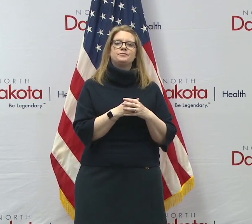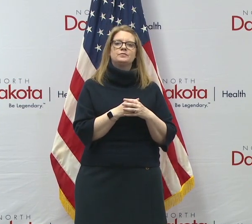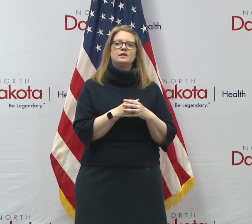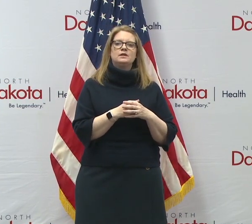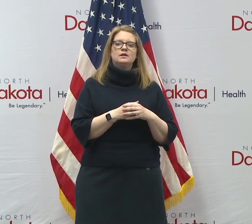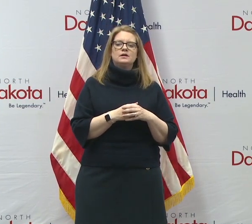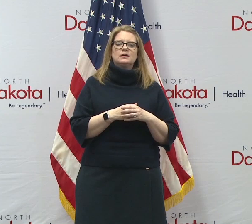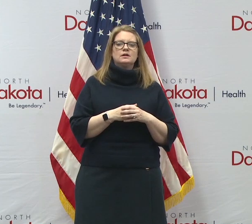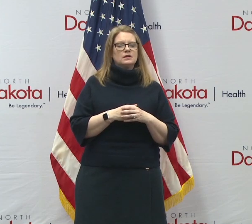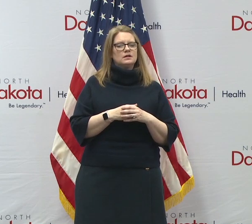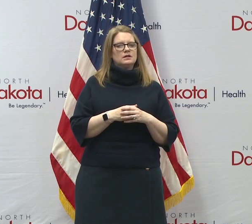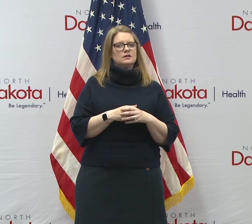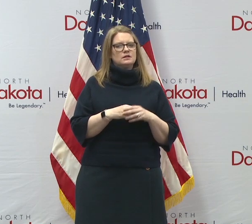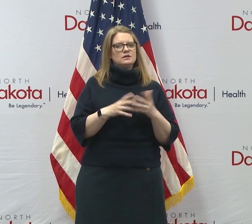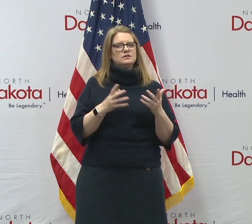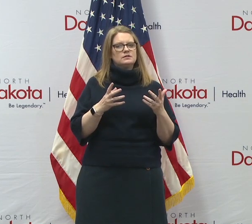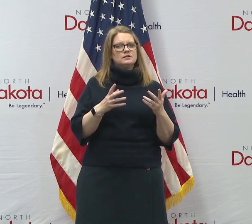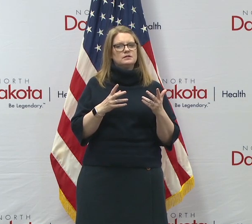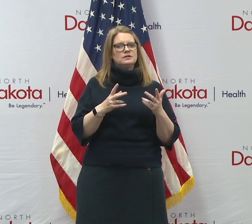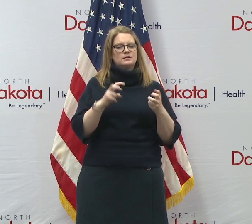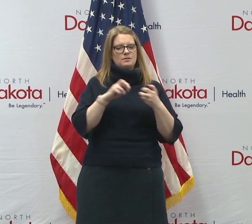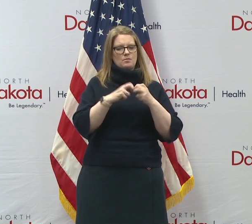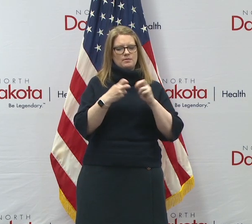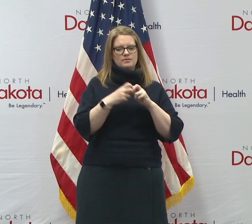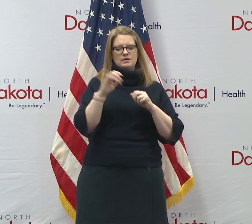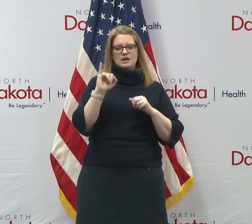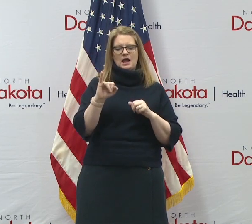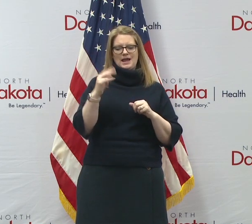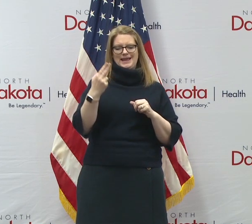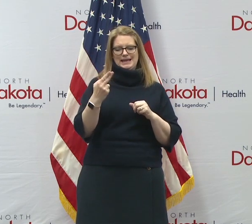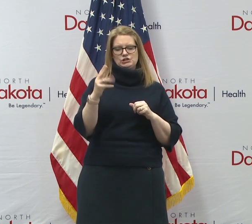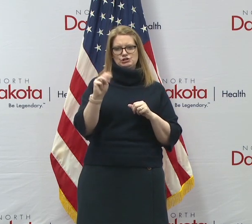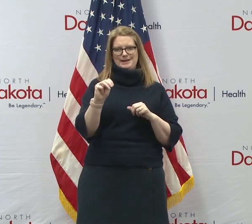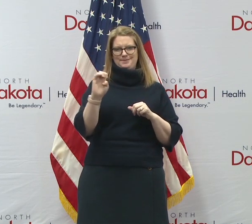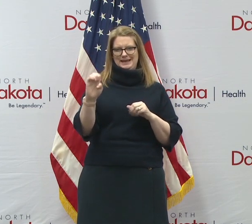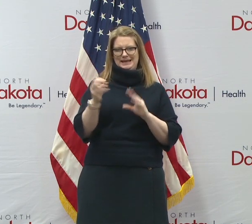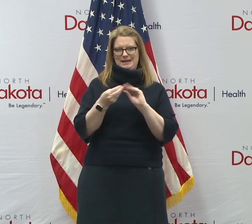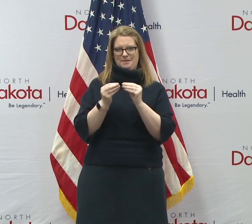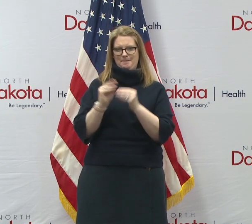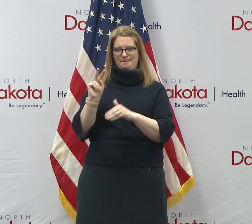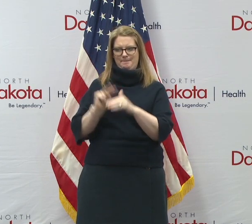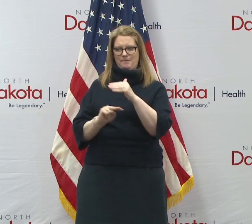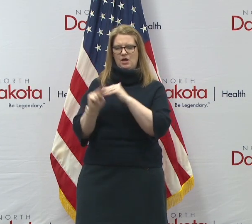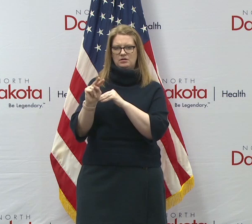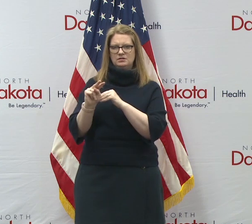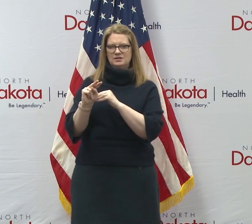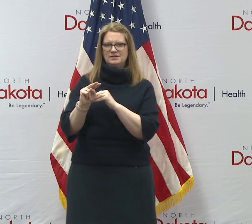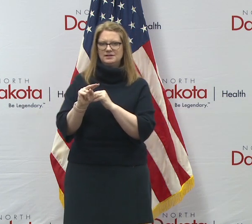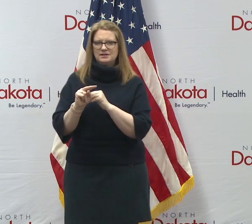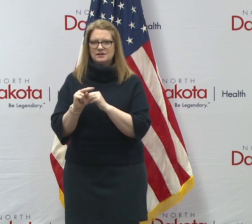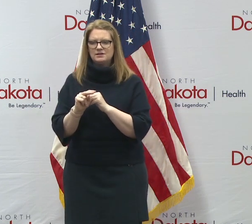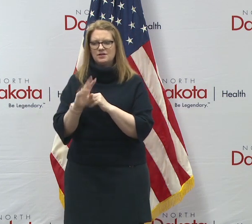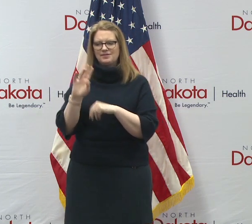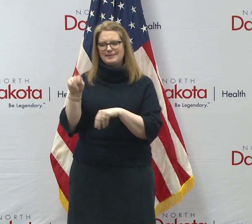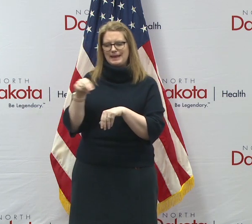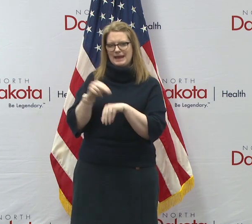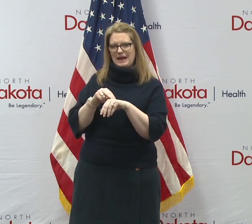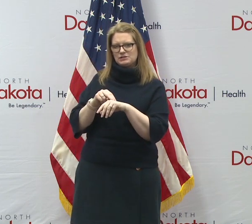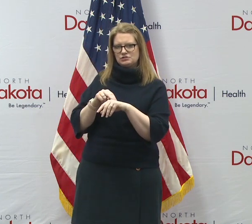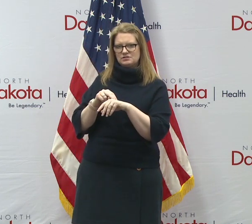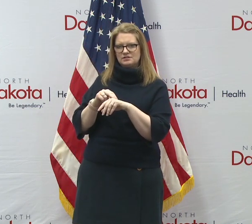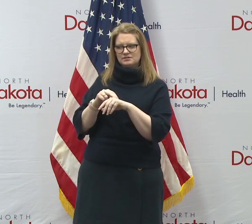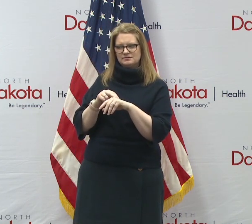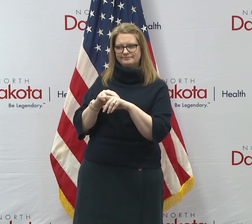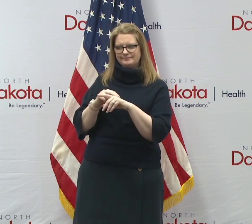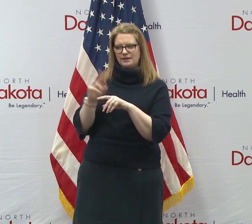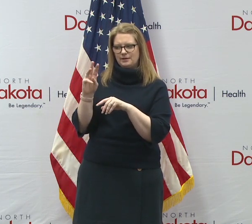having a problem and we're having a problem that the IHME model, uh, which gets a lot of national attention, which was revised, it was in the news